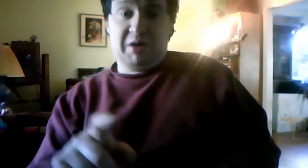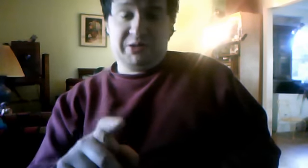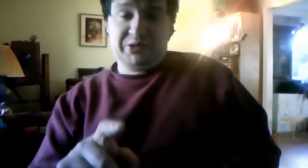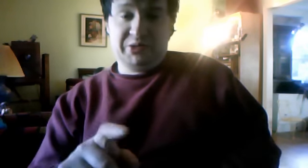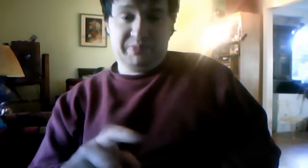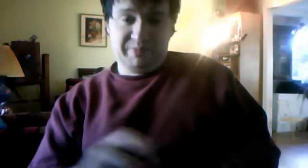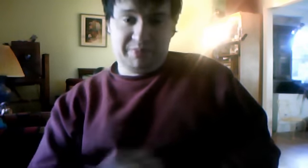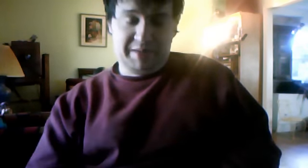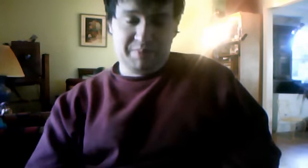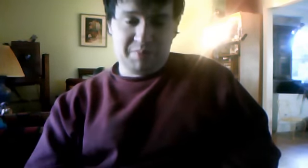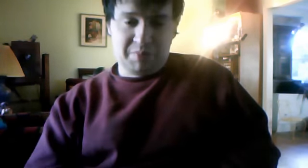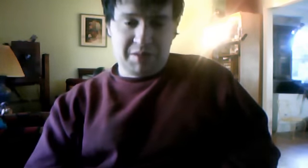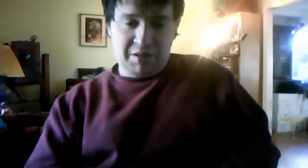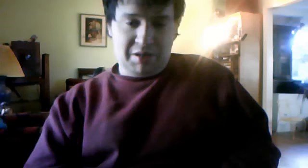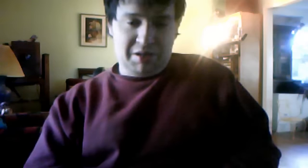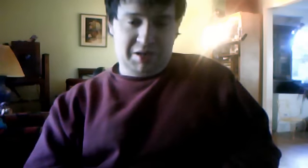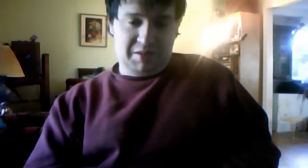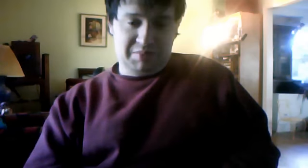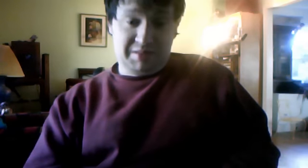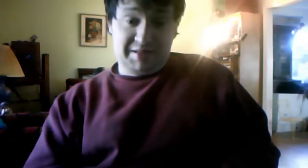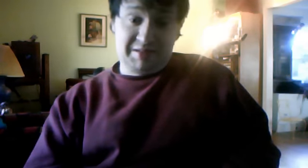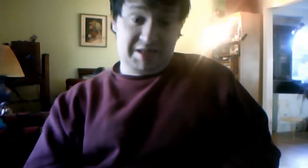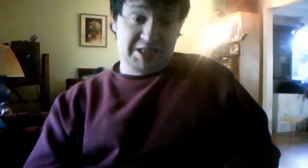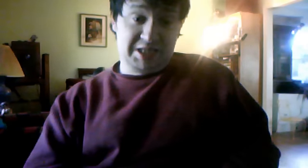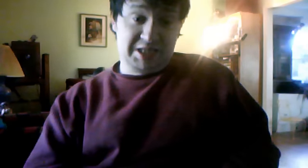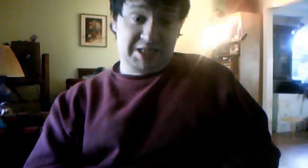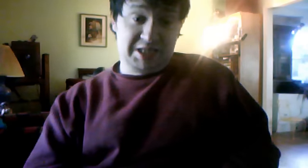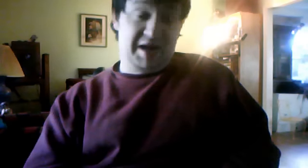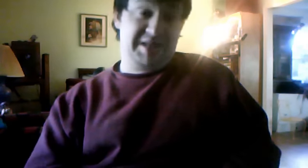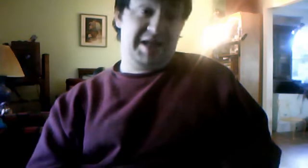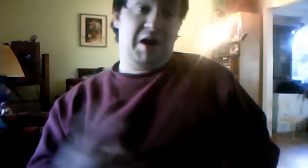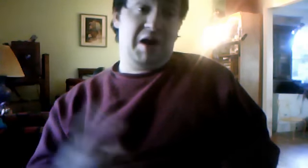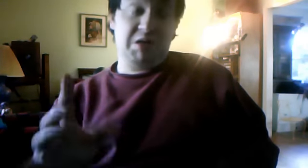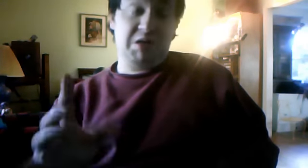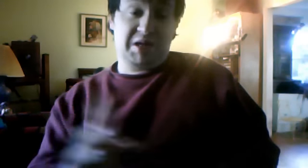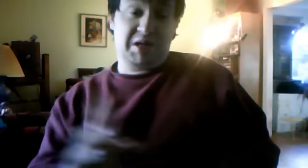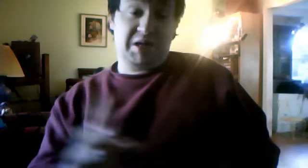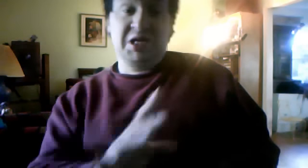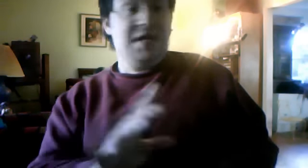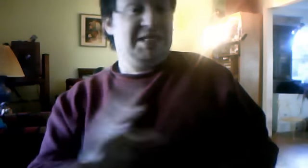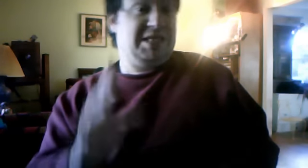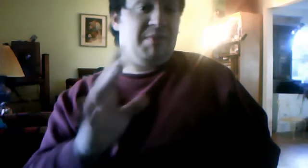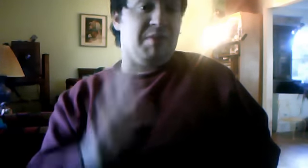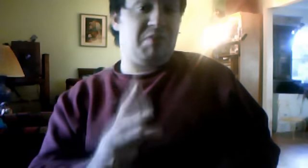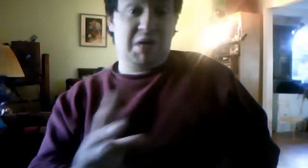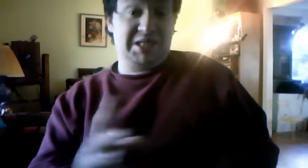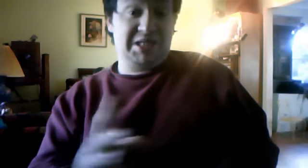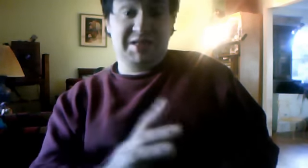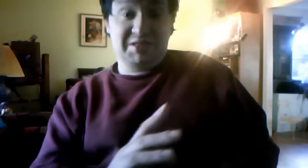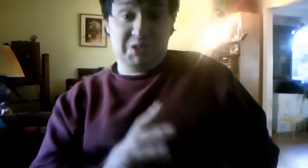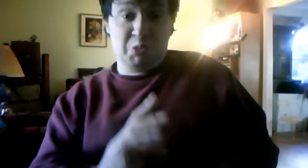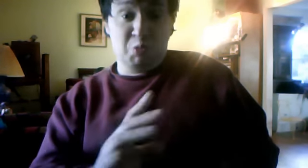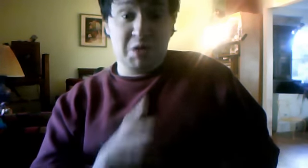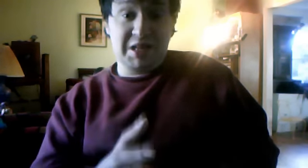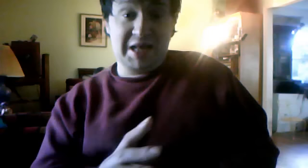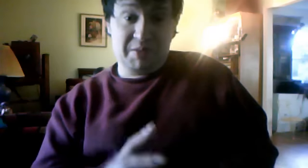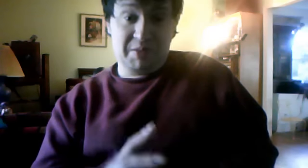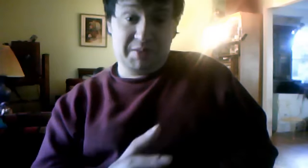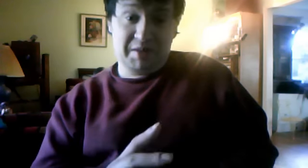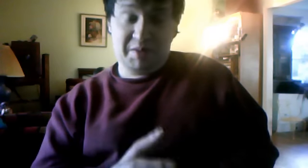out, too, okay, um, that's about it, guys, and always, guys, send me requests, because you're really helping me out,